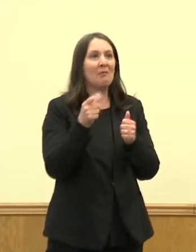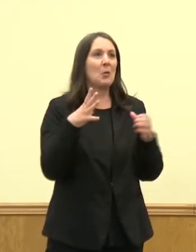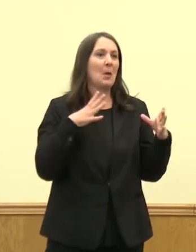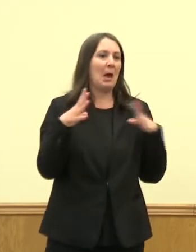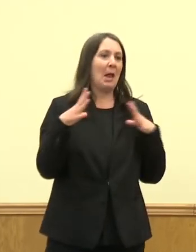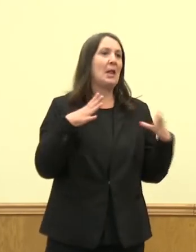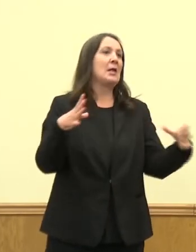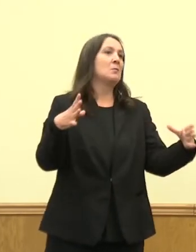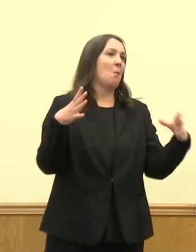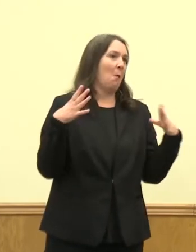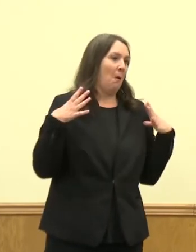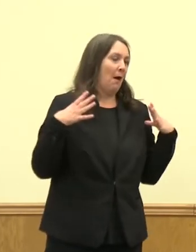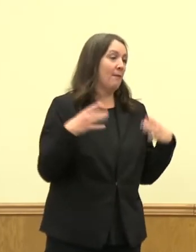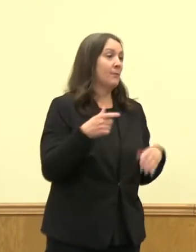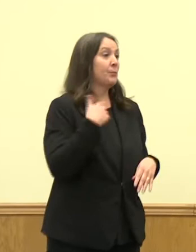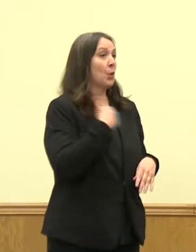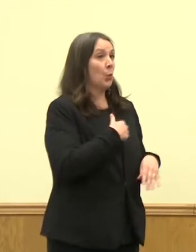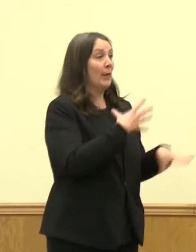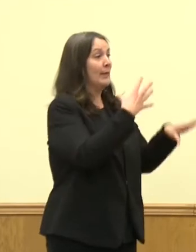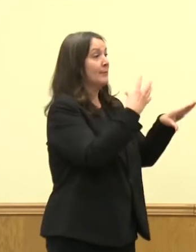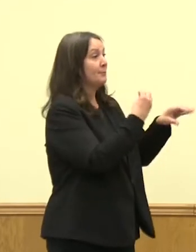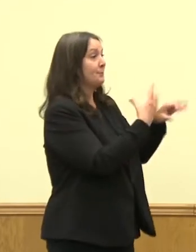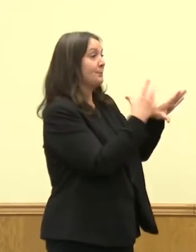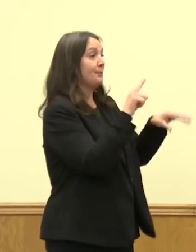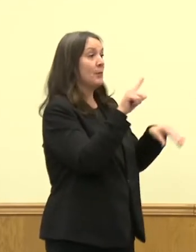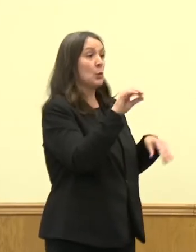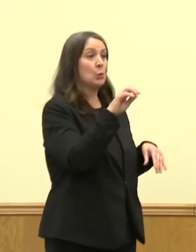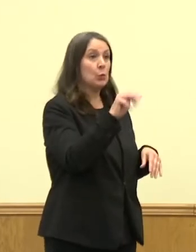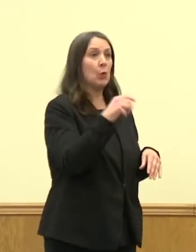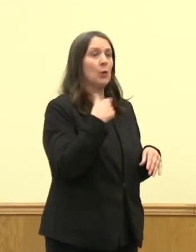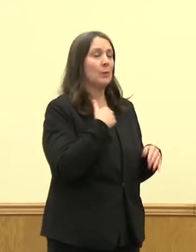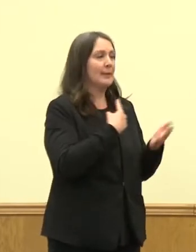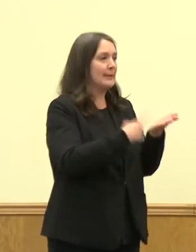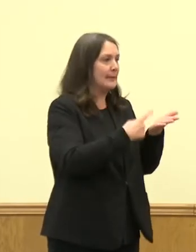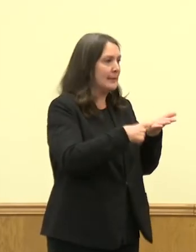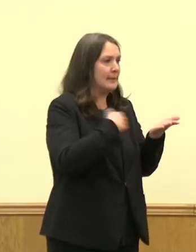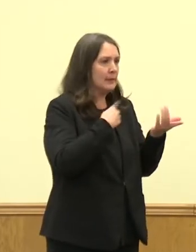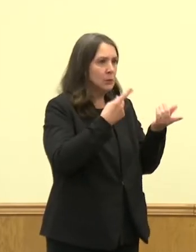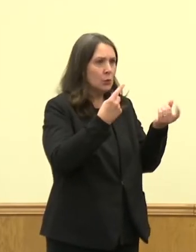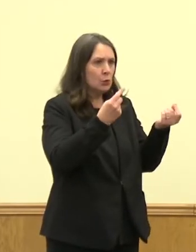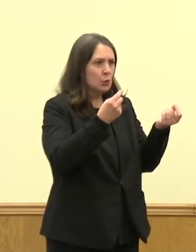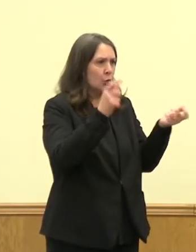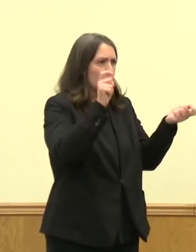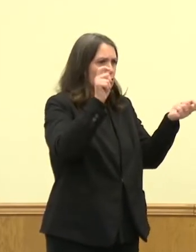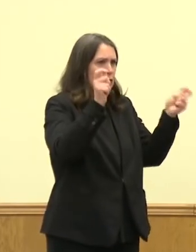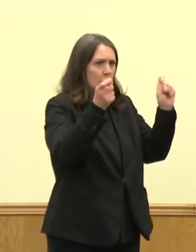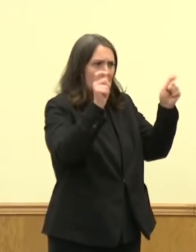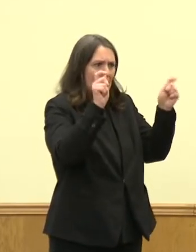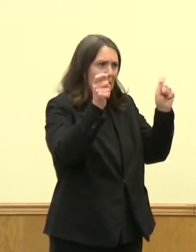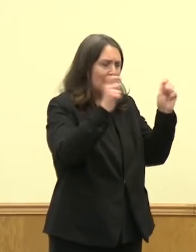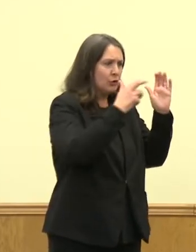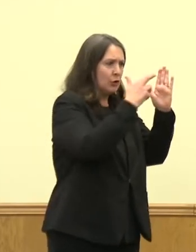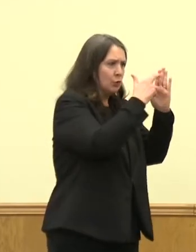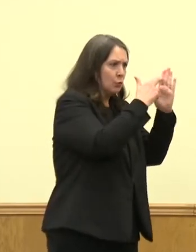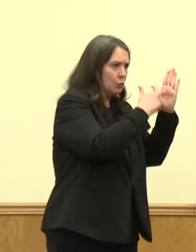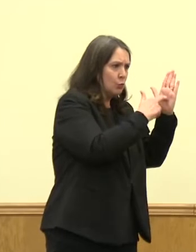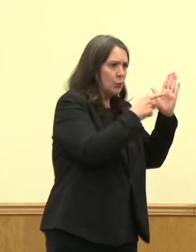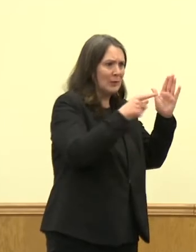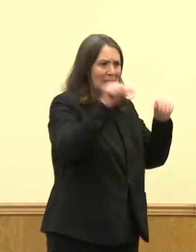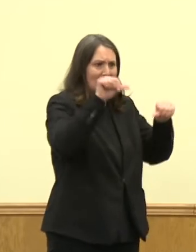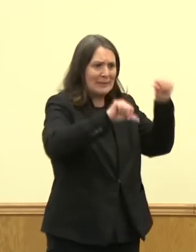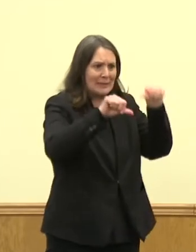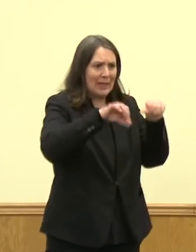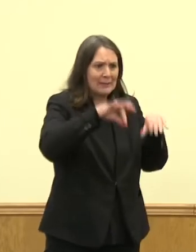we get together on those Zoom calls, and we talk about the implications of the changing in guidance, the changing in guidelines as science learns more.